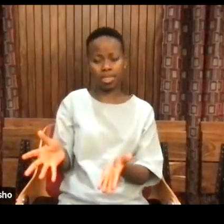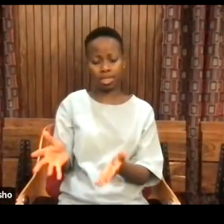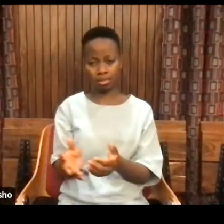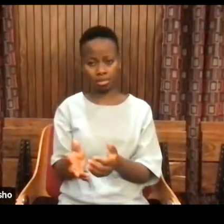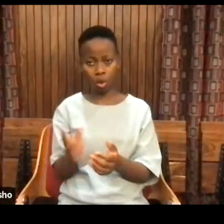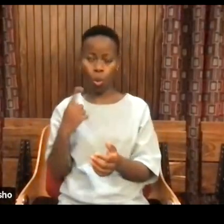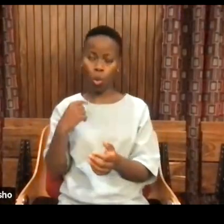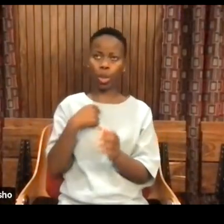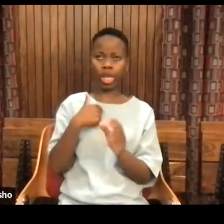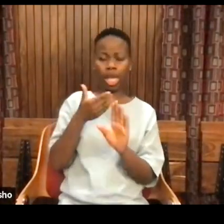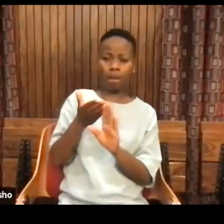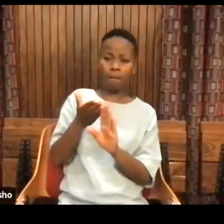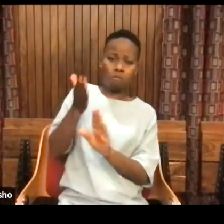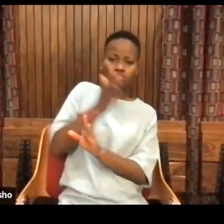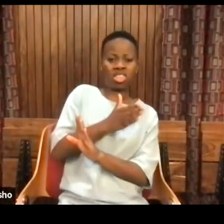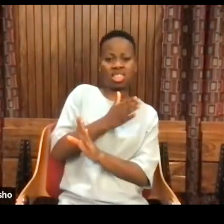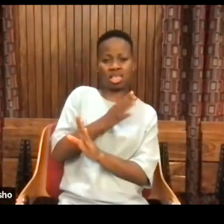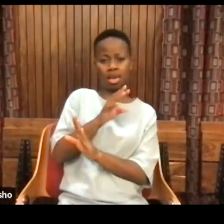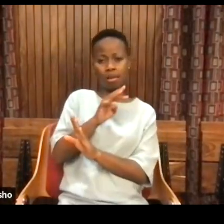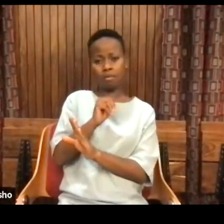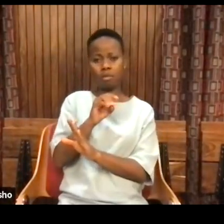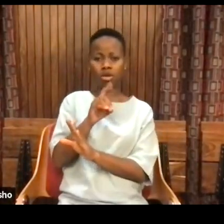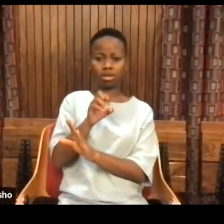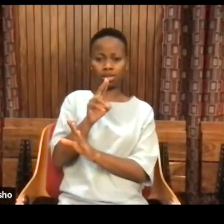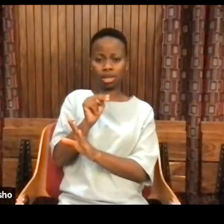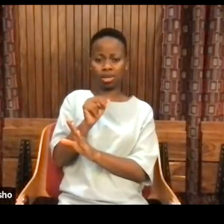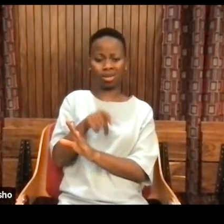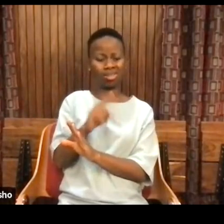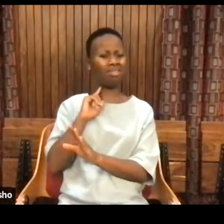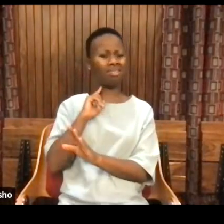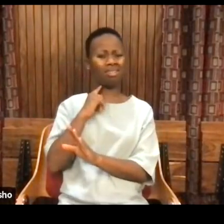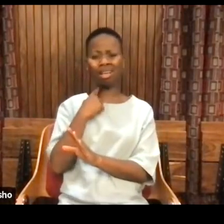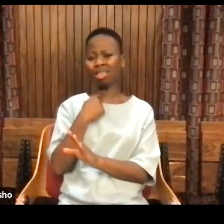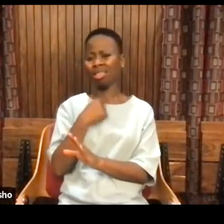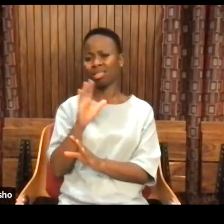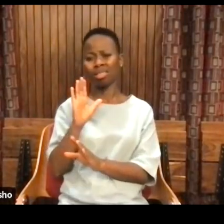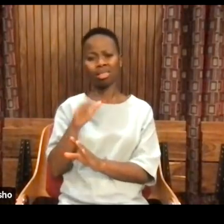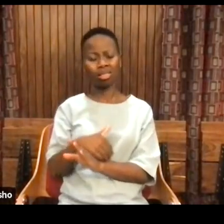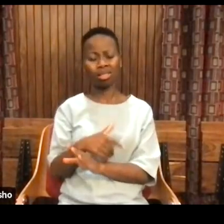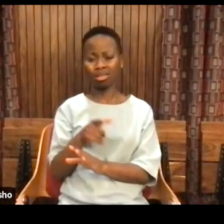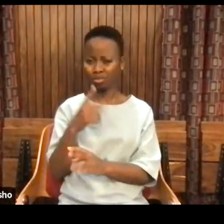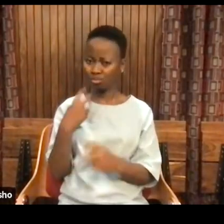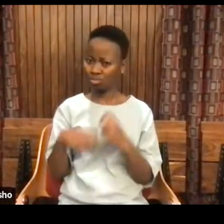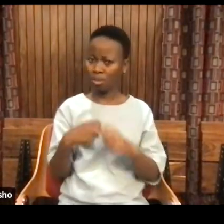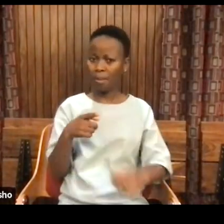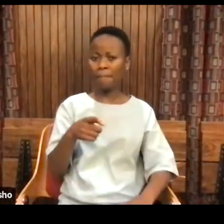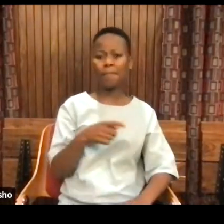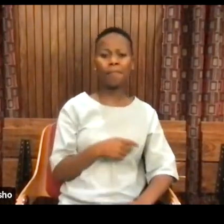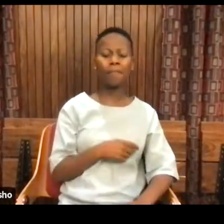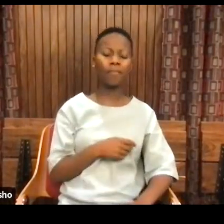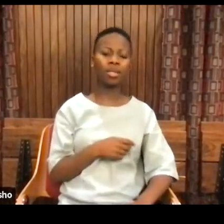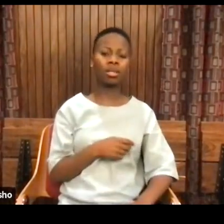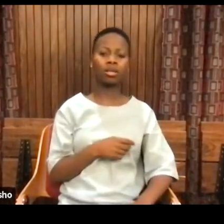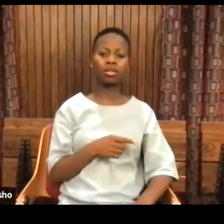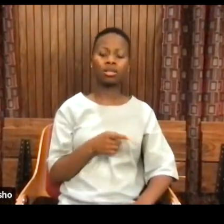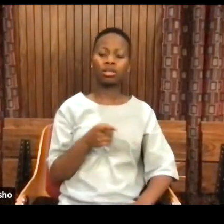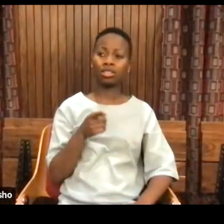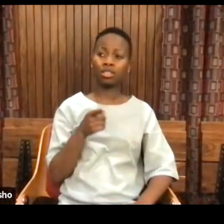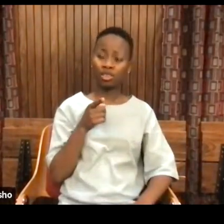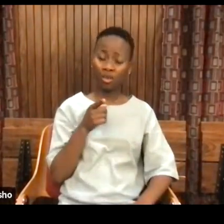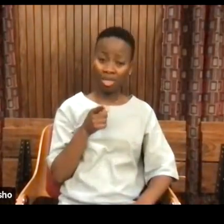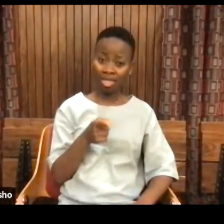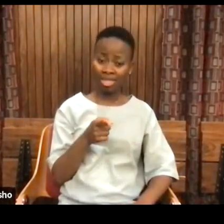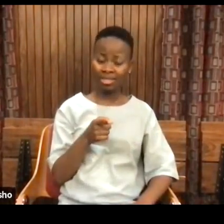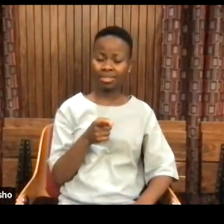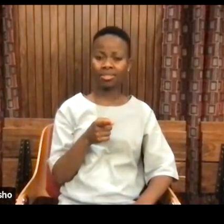-called pre-modern world. It's it's a lie and it's very problematic and it deprives us of,